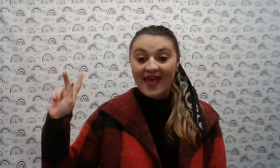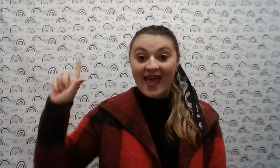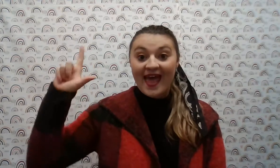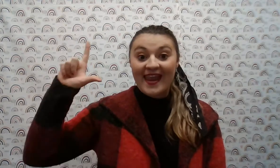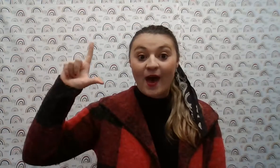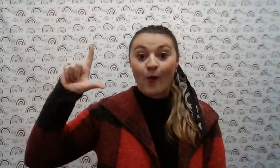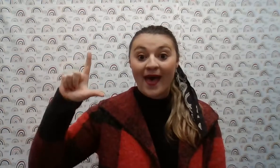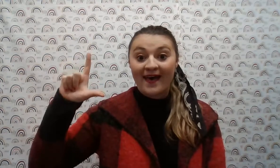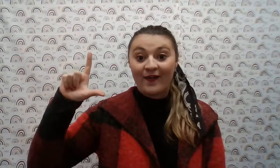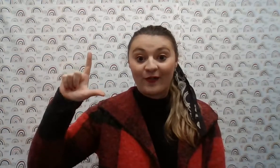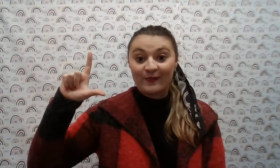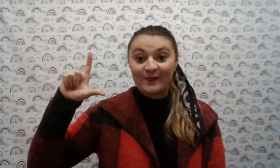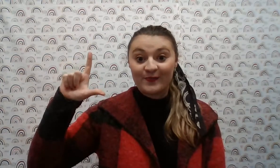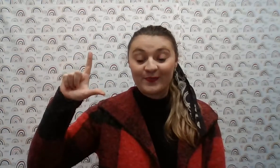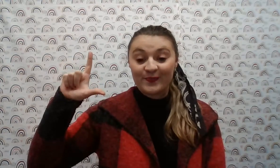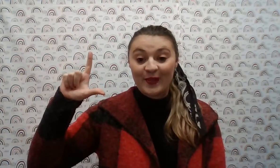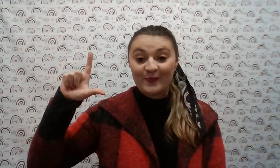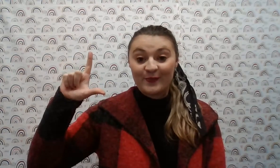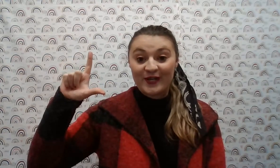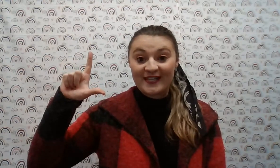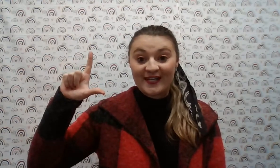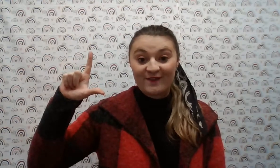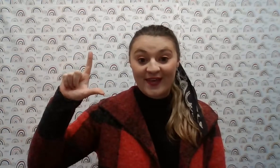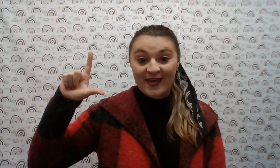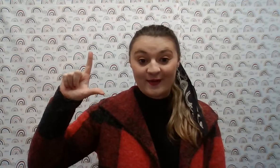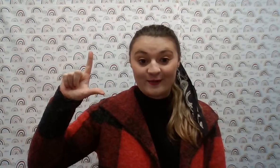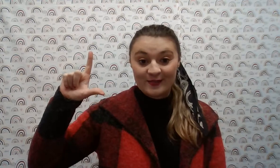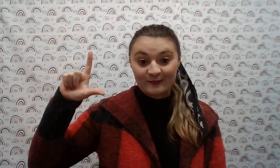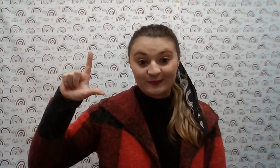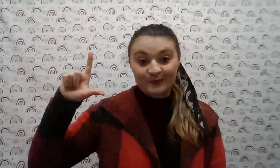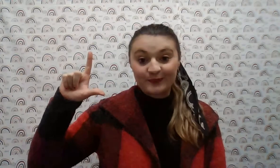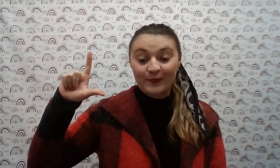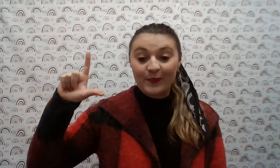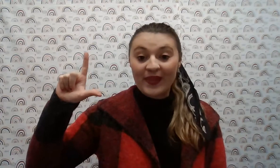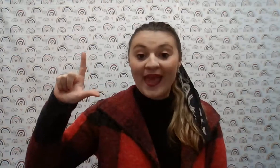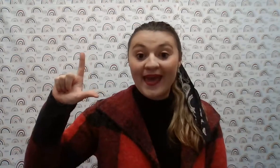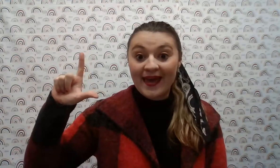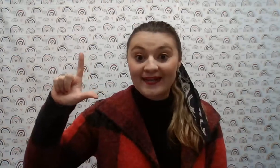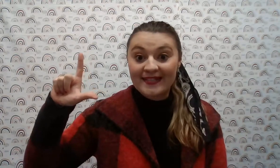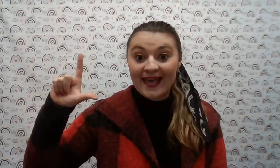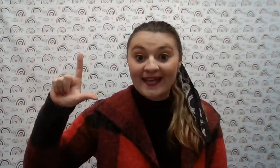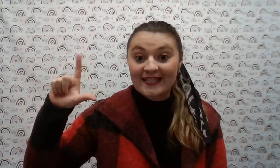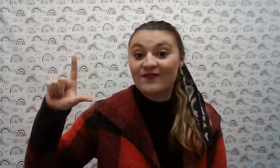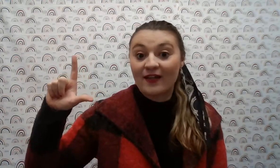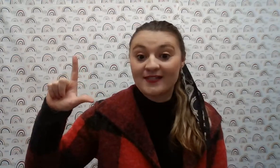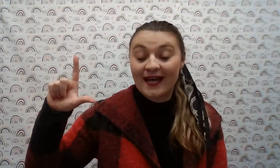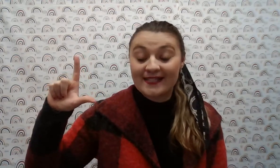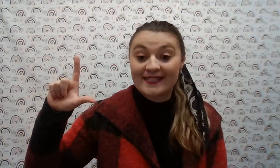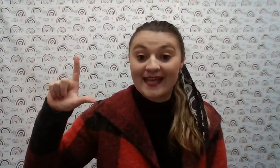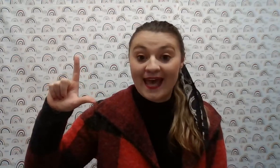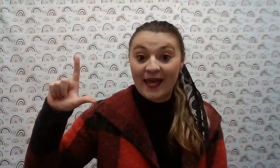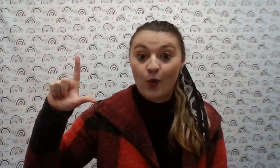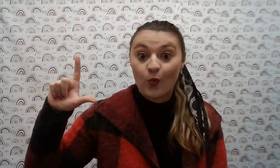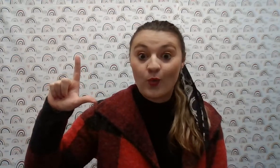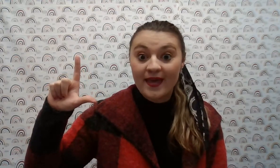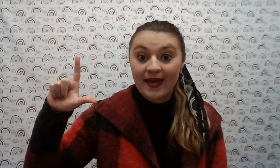and now L. Pretty nifty, kiddos. And it is Valentine's Day week.